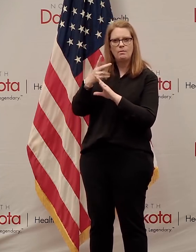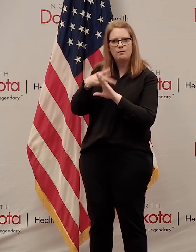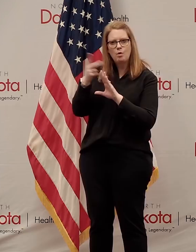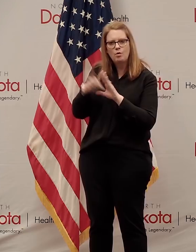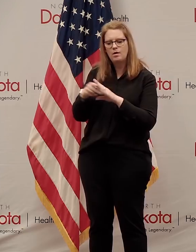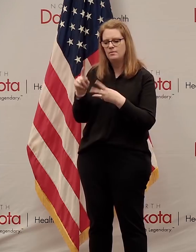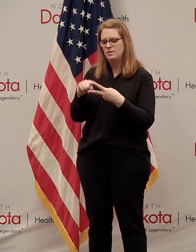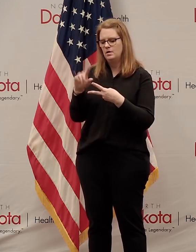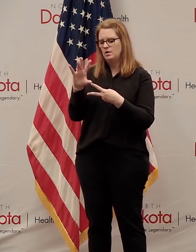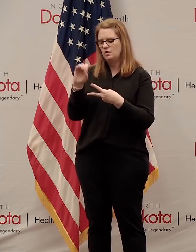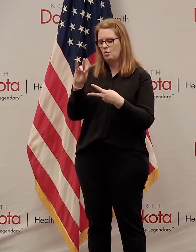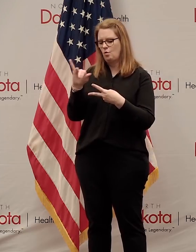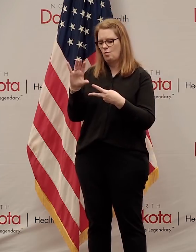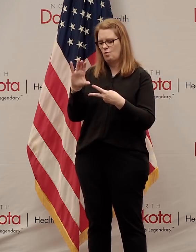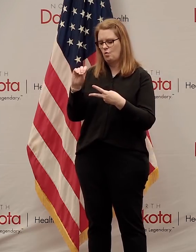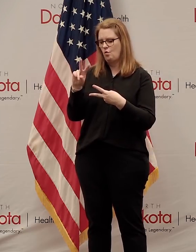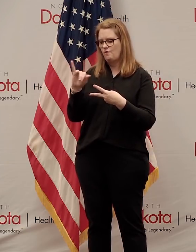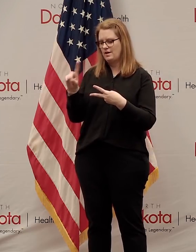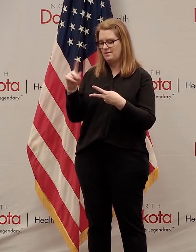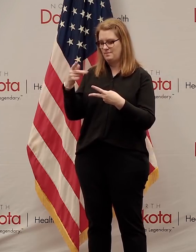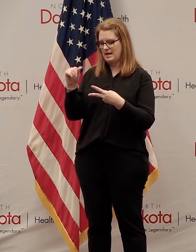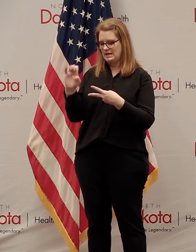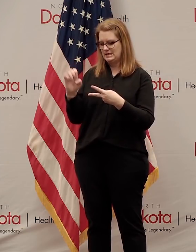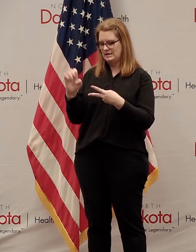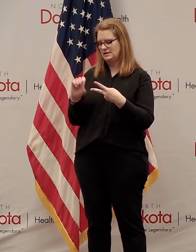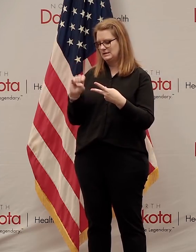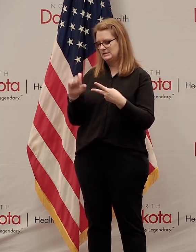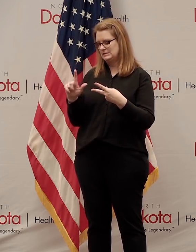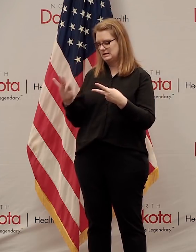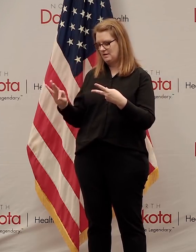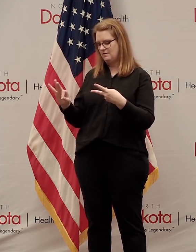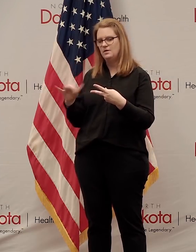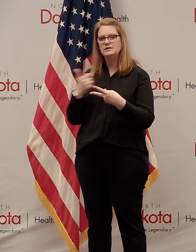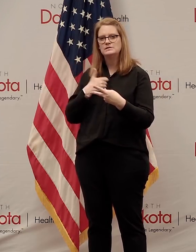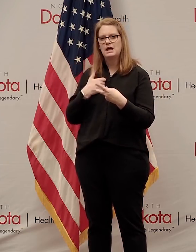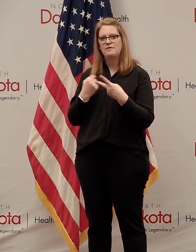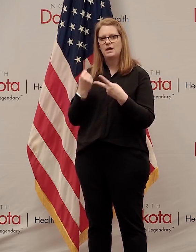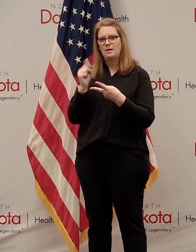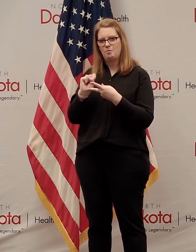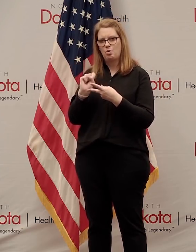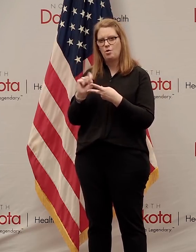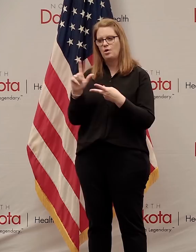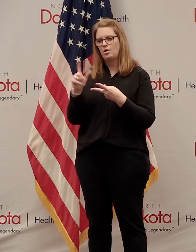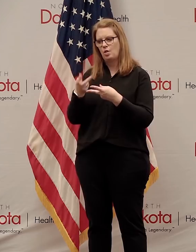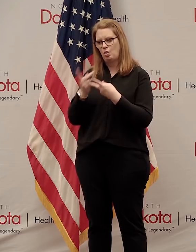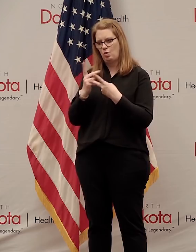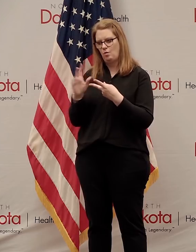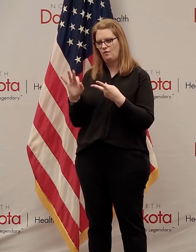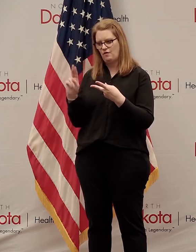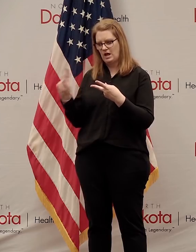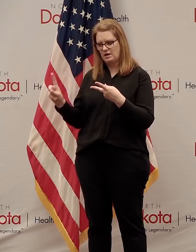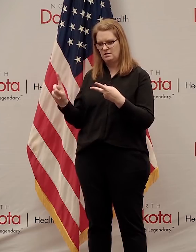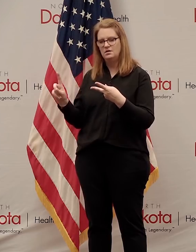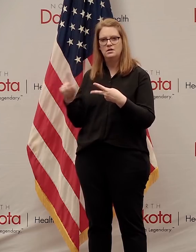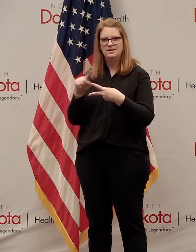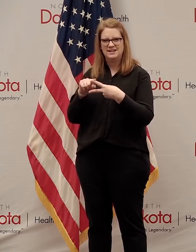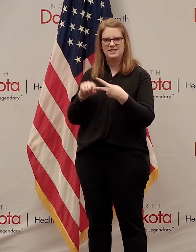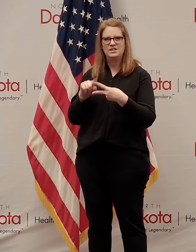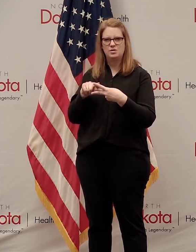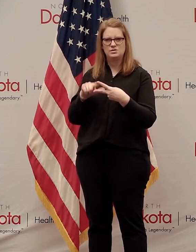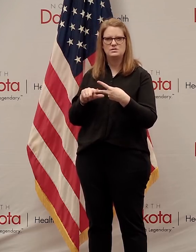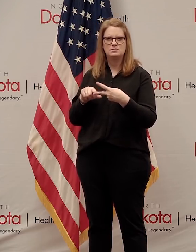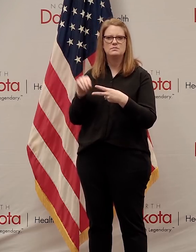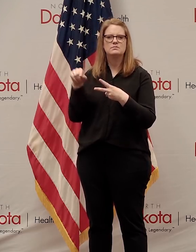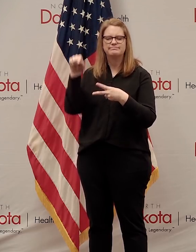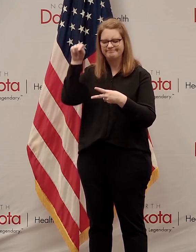the COVID PACE program, and the other is the SELF for the Self-Employed Loan Fund. You'll also hear about those programs in